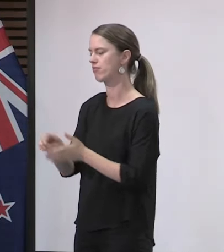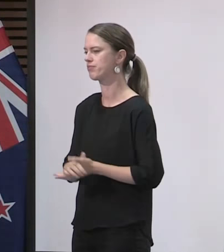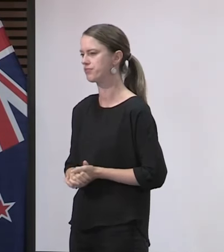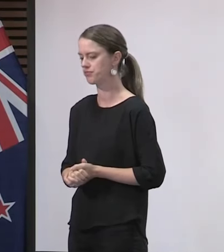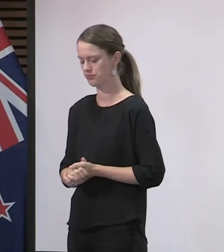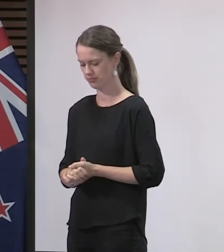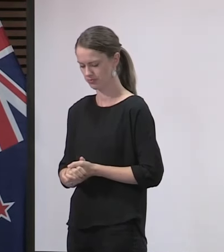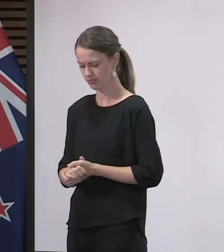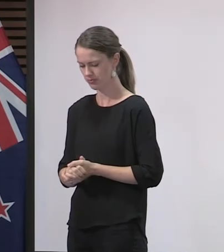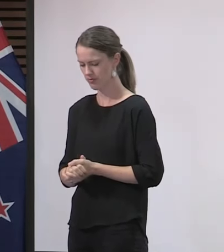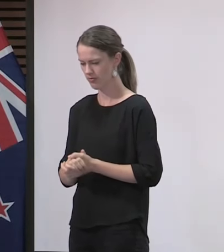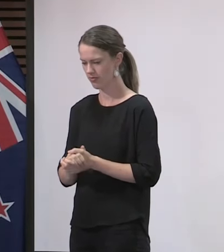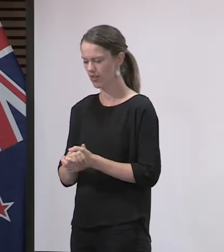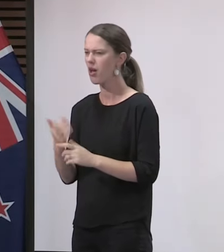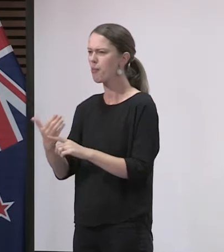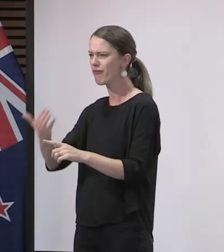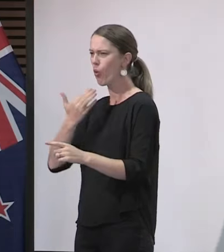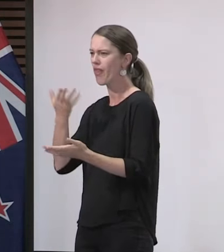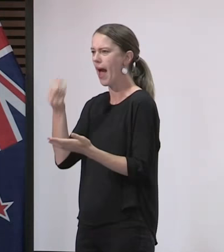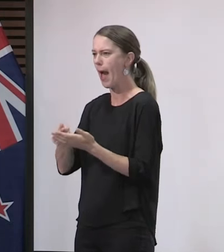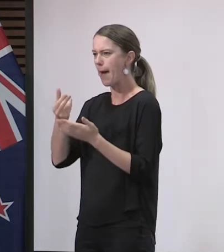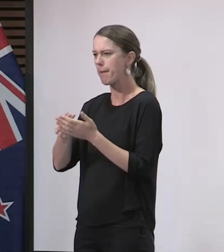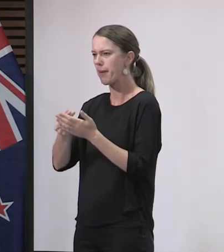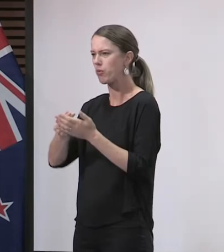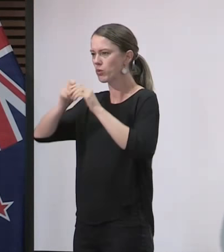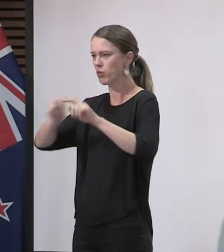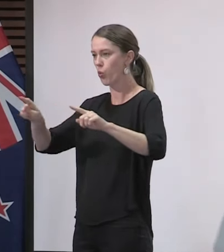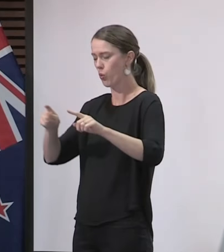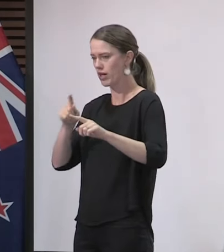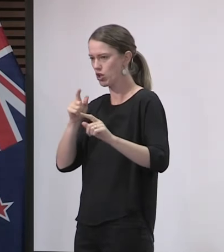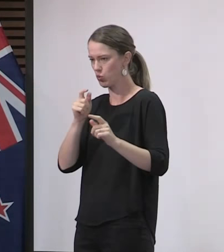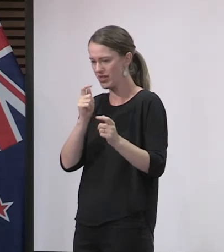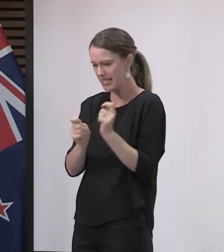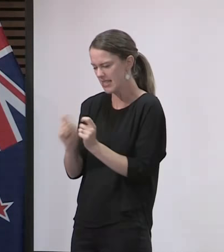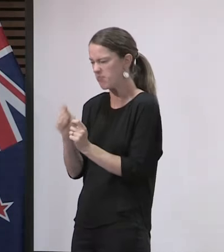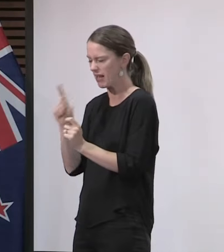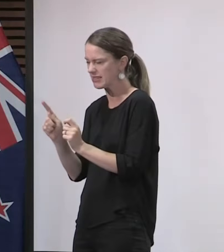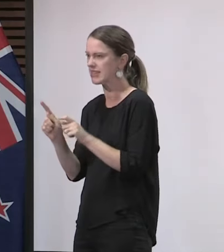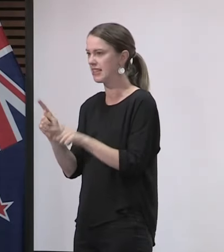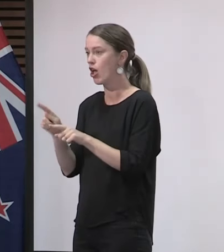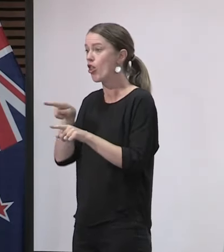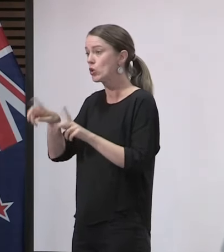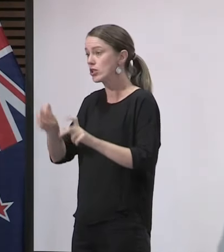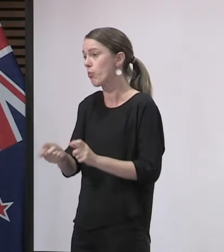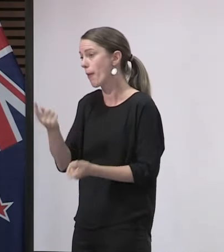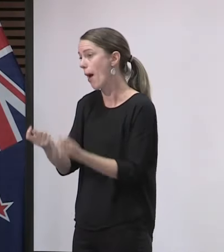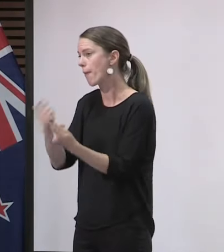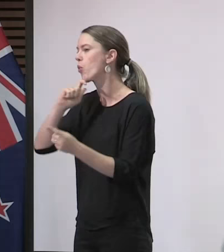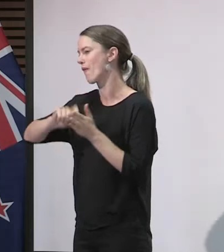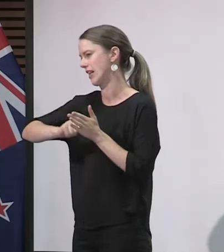did some user testing beforehand, but of course the app wasn't tried on every single model of phone. But we are addressing those issues as they arise.